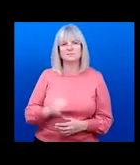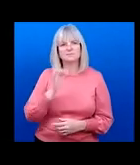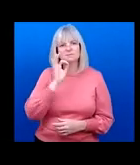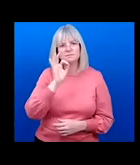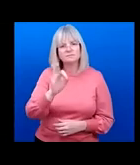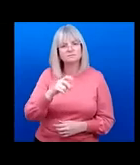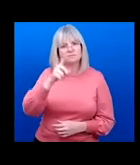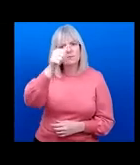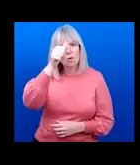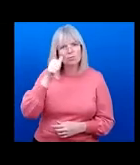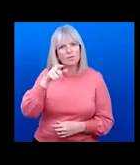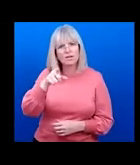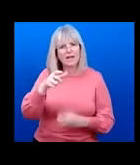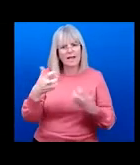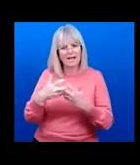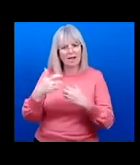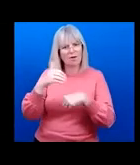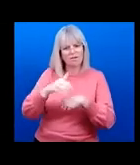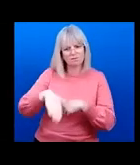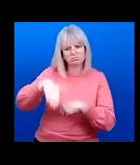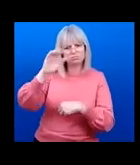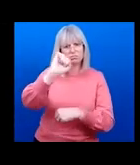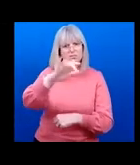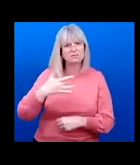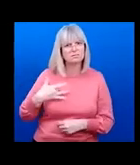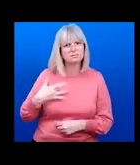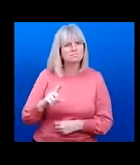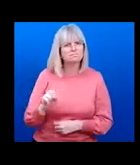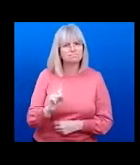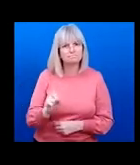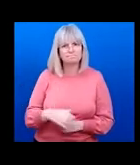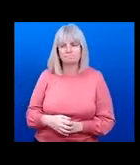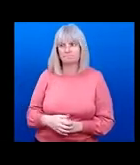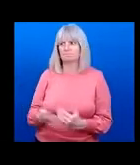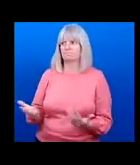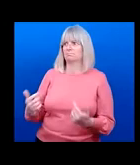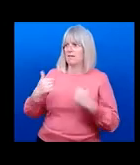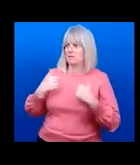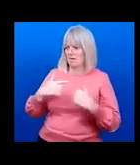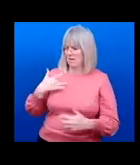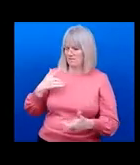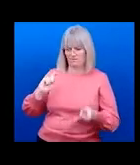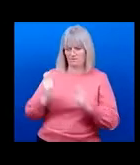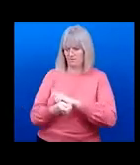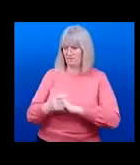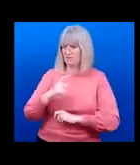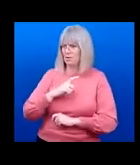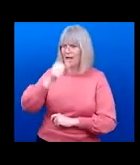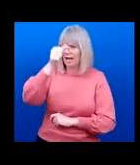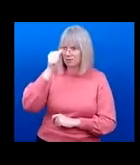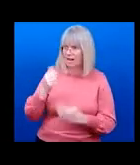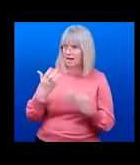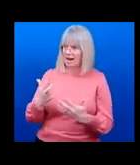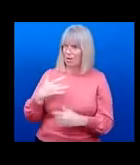impacted in your life? Jennifer My life has changed because of the cataract operation. Jennifer I live in the city in Dhaka.